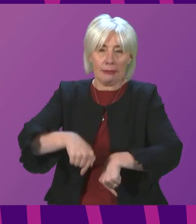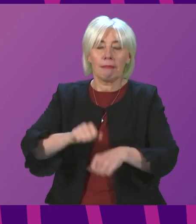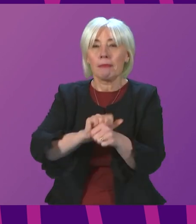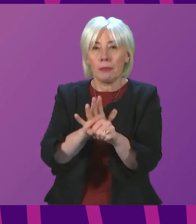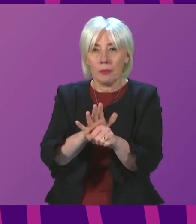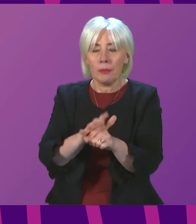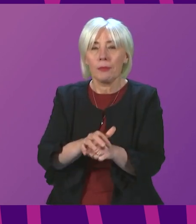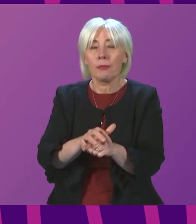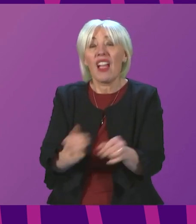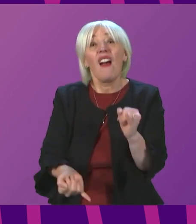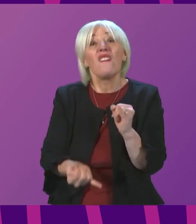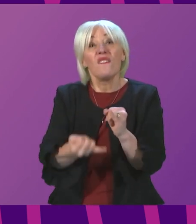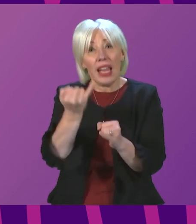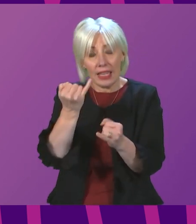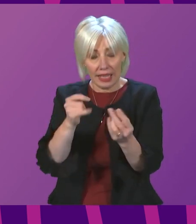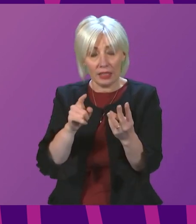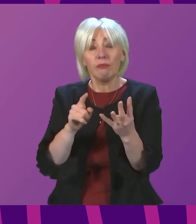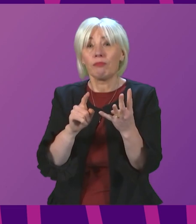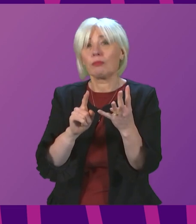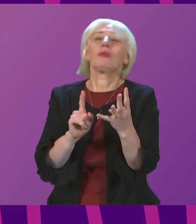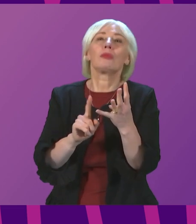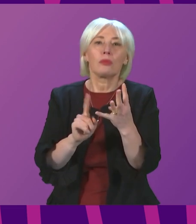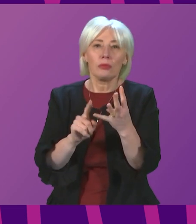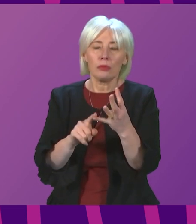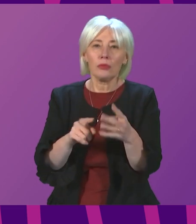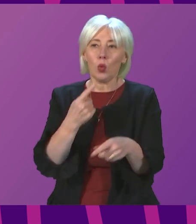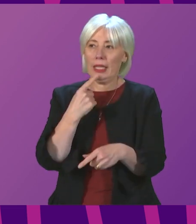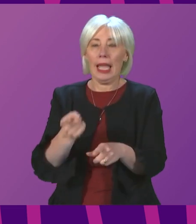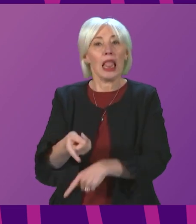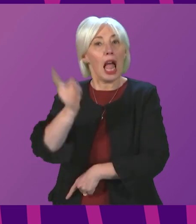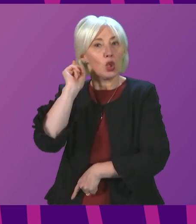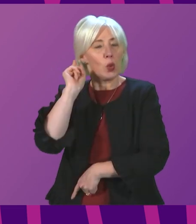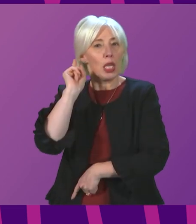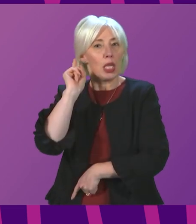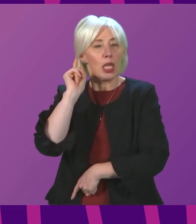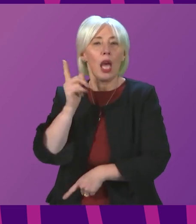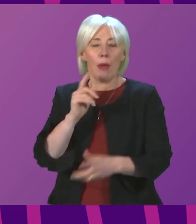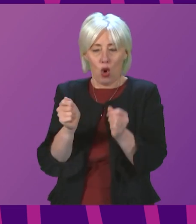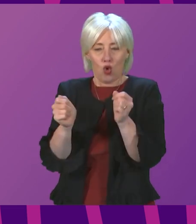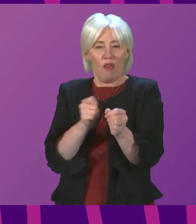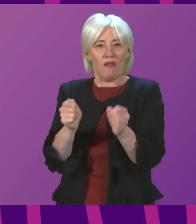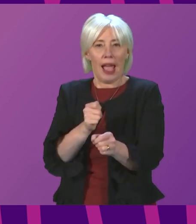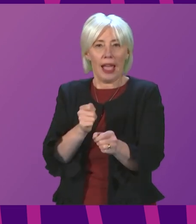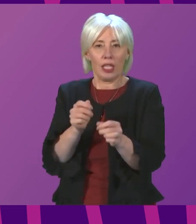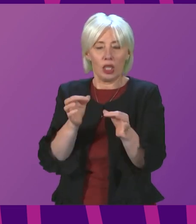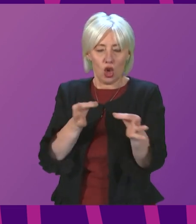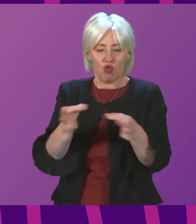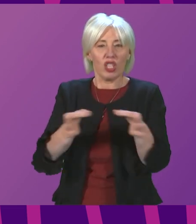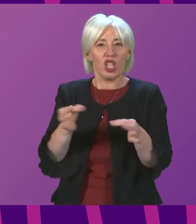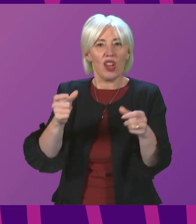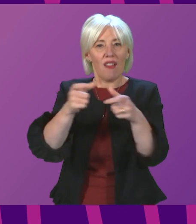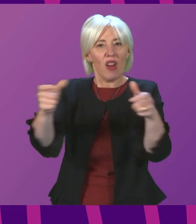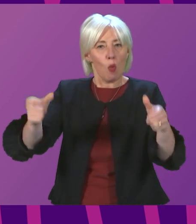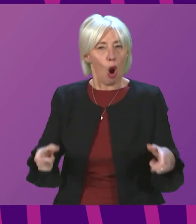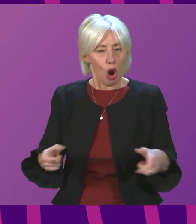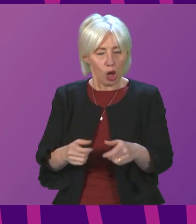The final issue, President Officer, I want to touch on briefly today is the work I mentioned last week on a revised strategic framework. This